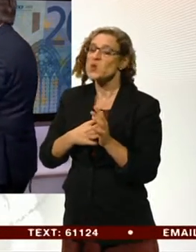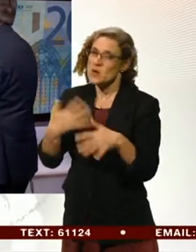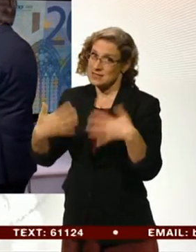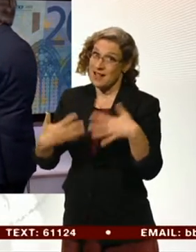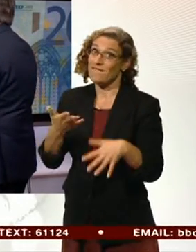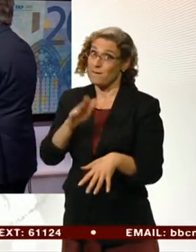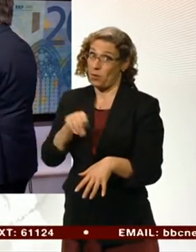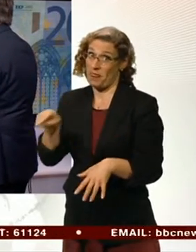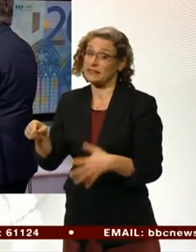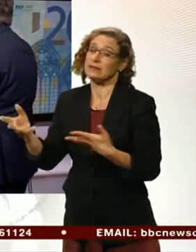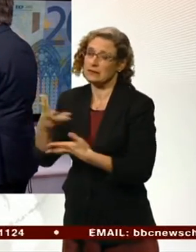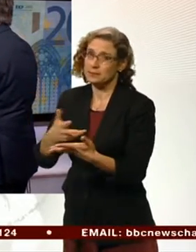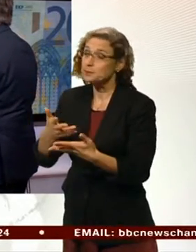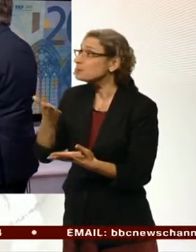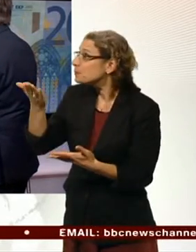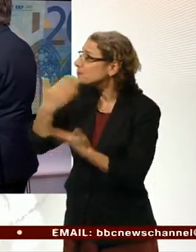Athens. Paul.